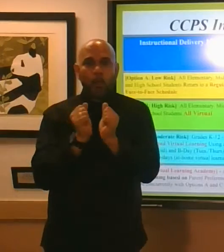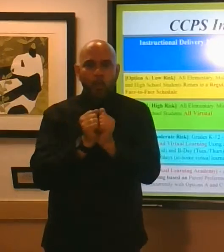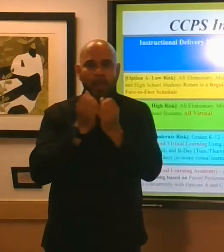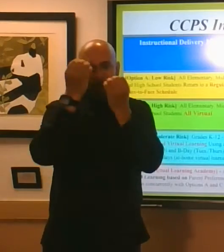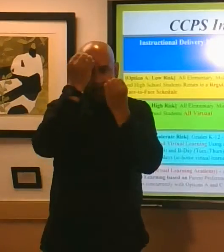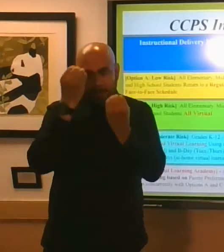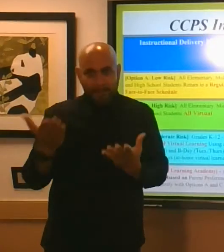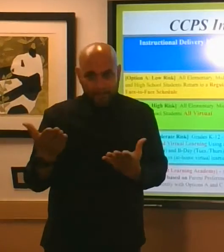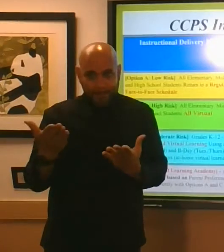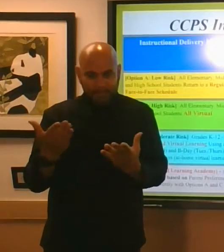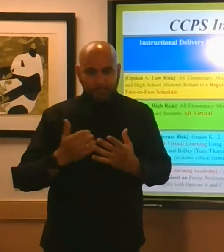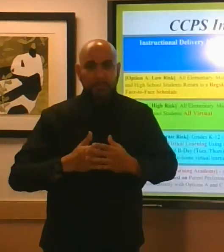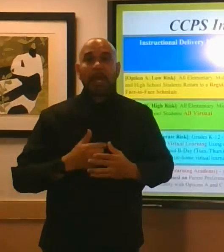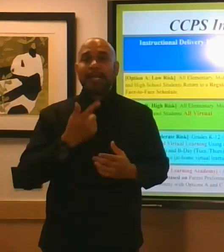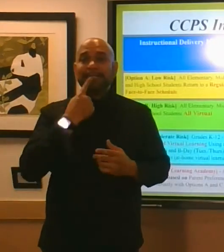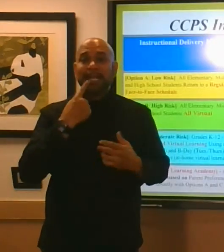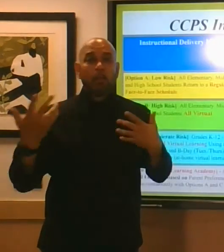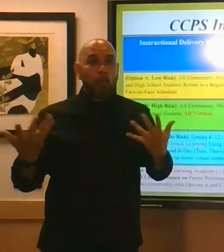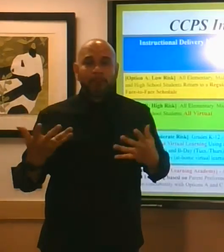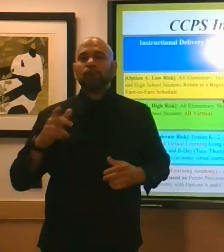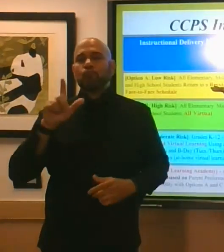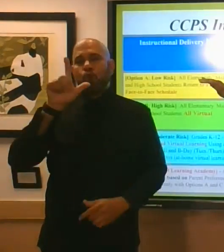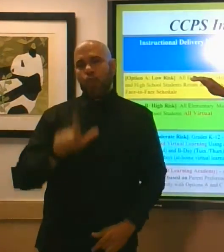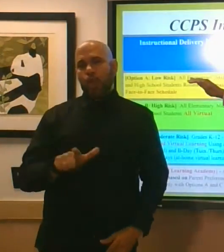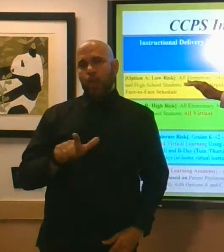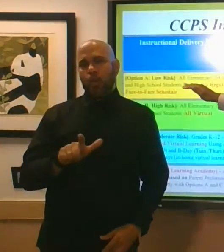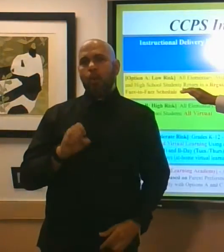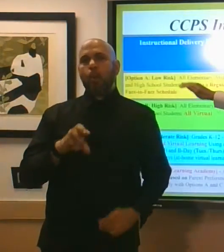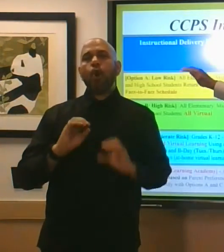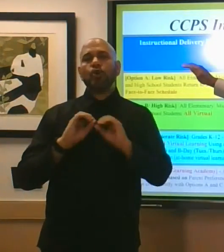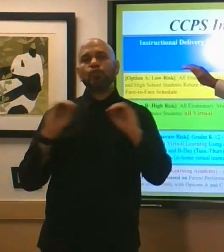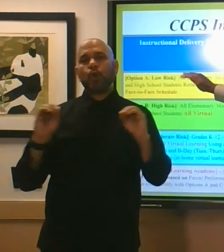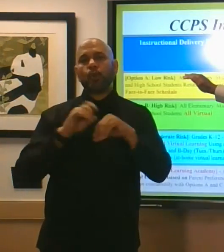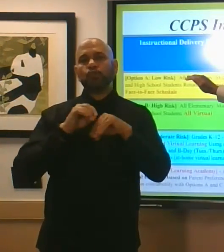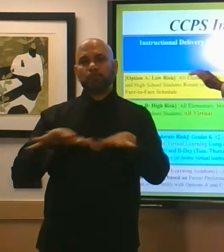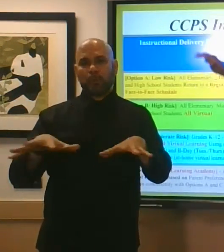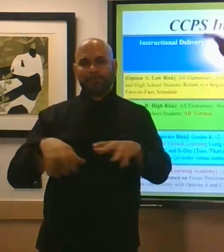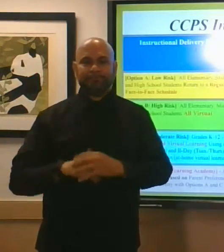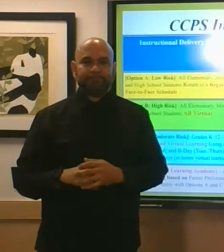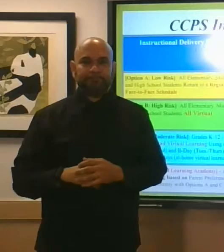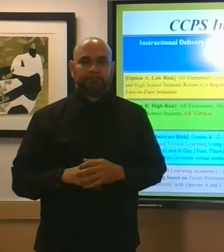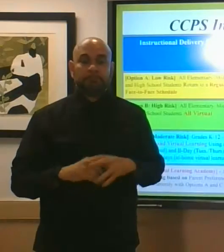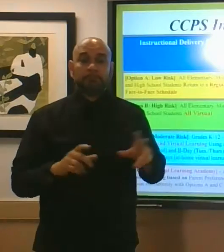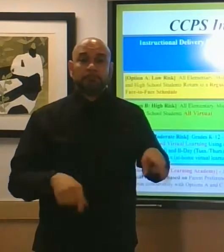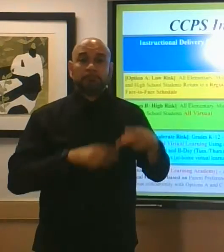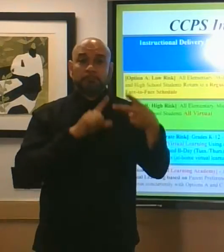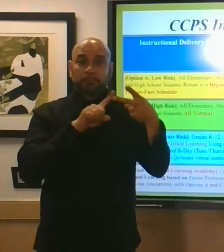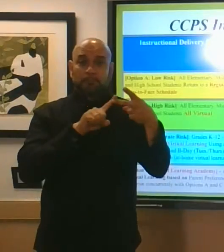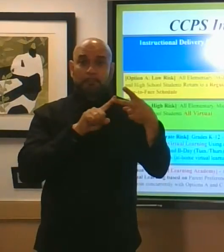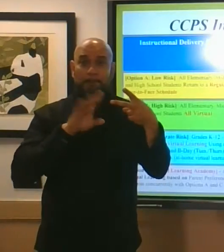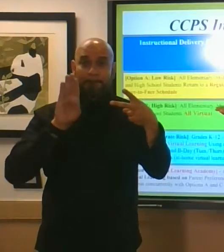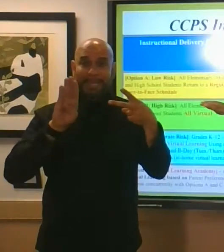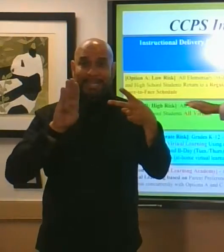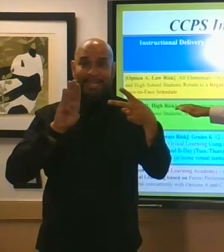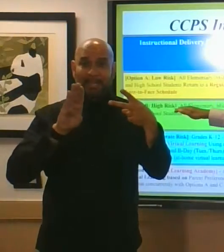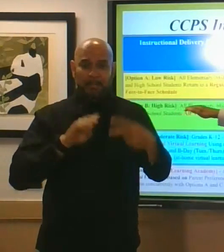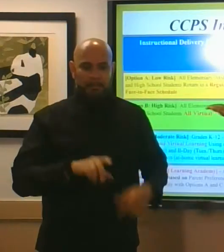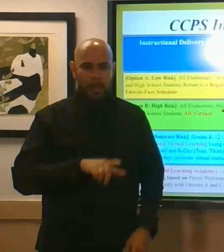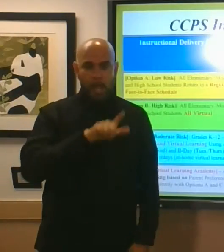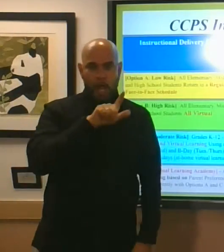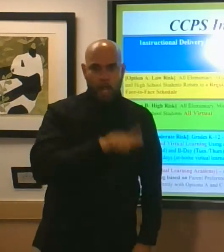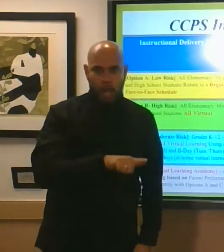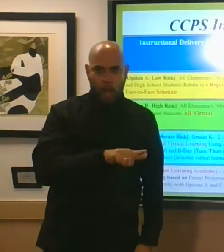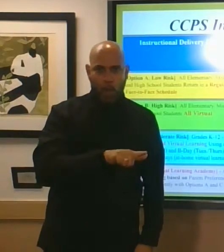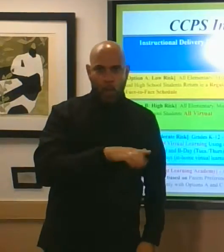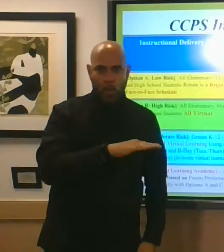option b we go from low risk to very high risk that's all